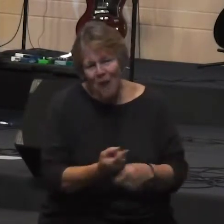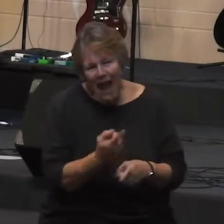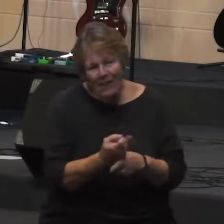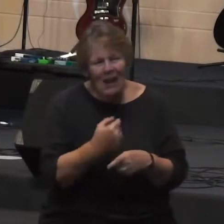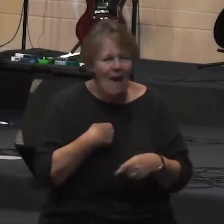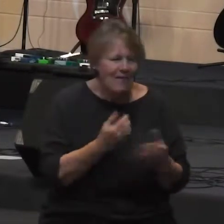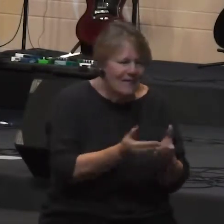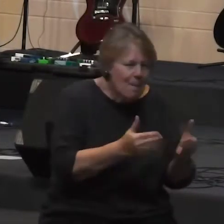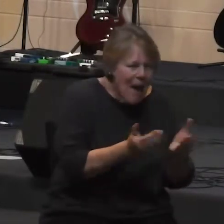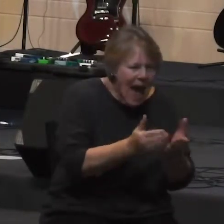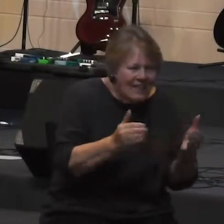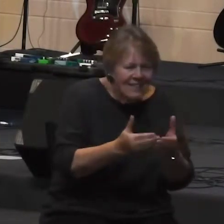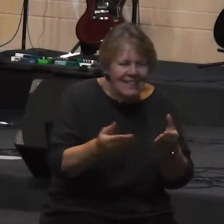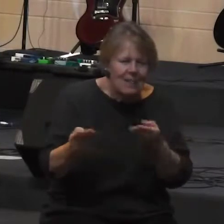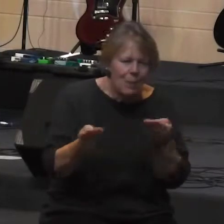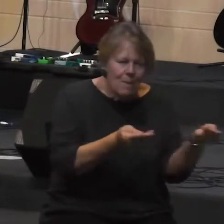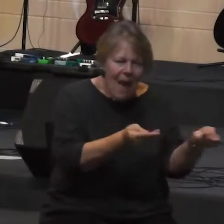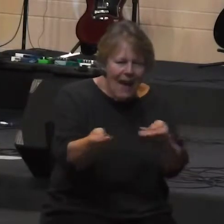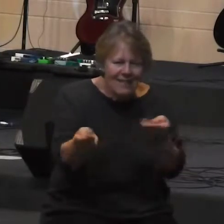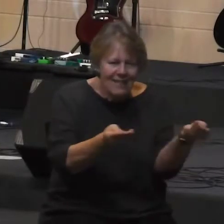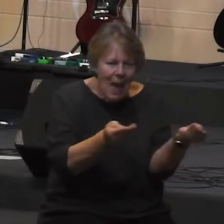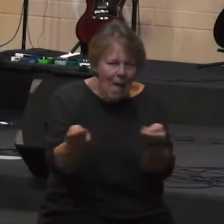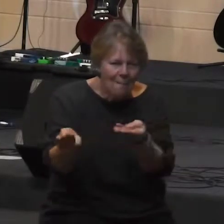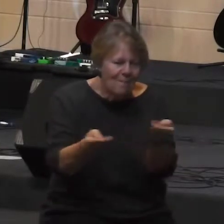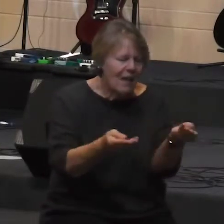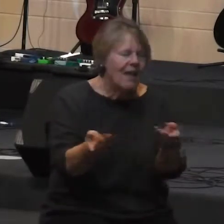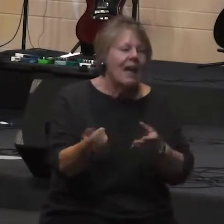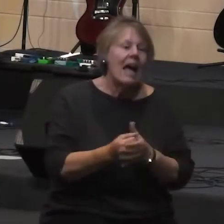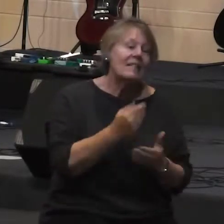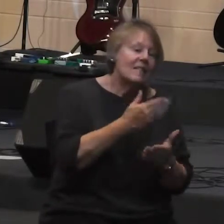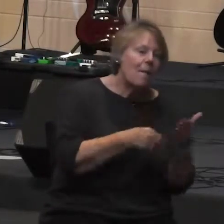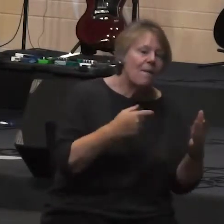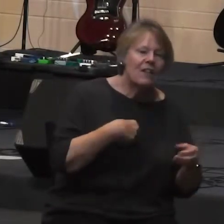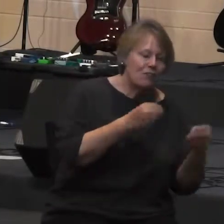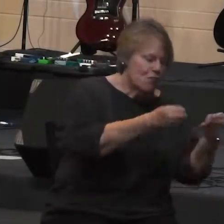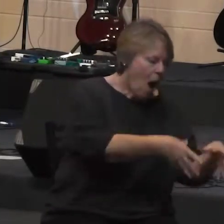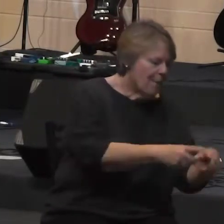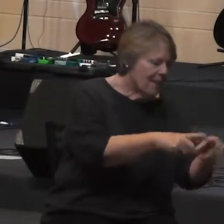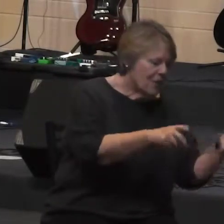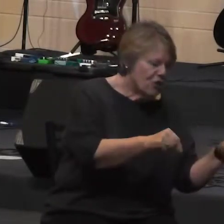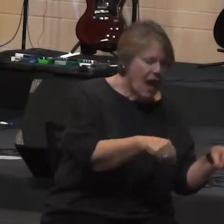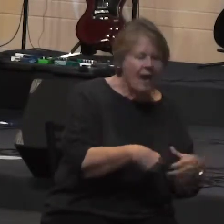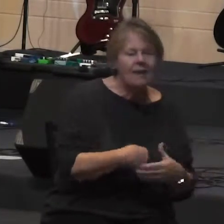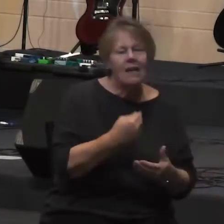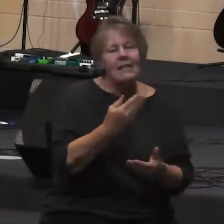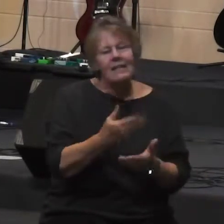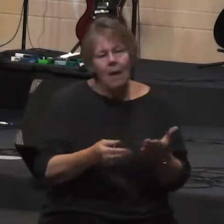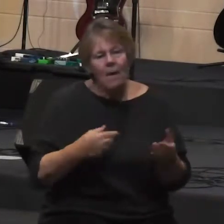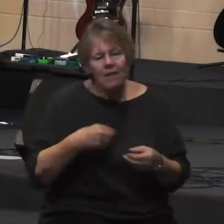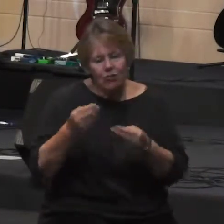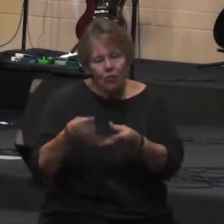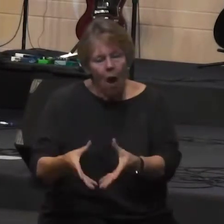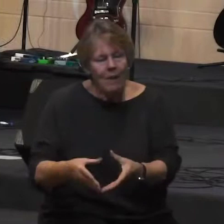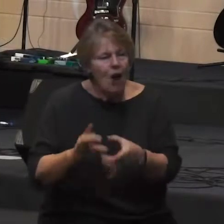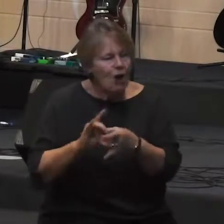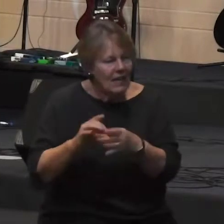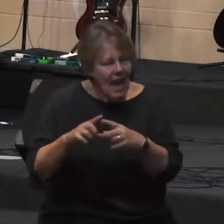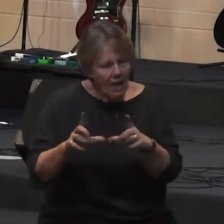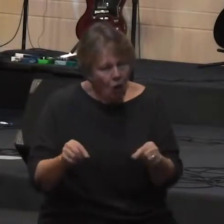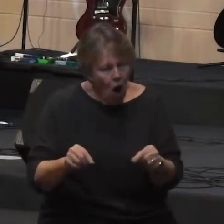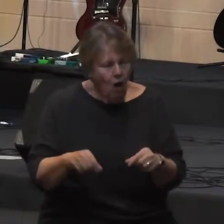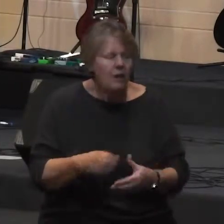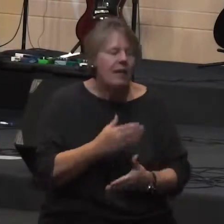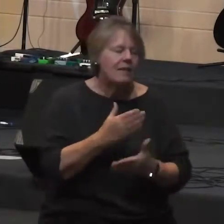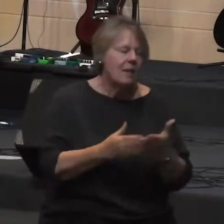baskets we have we pass them up and down the aisles some of us put a check in it some of us put our connect card in it some of us give online or